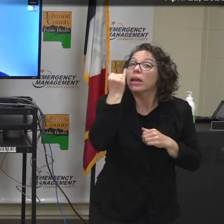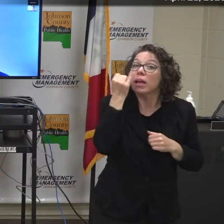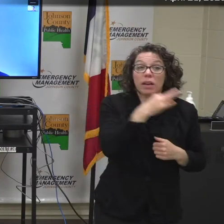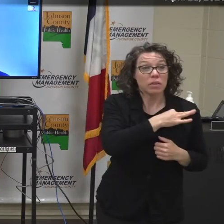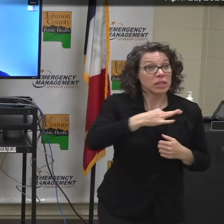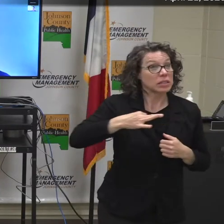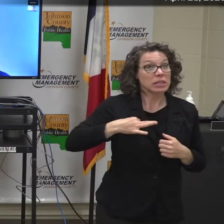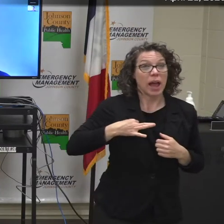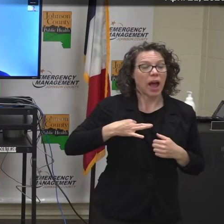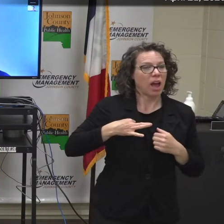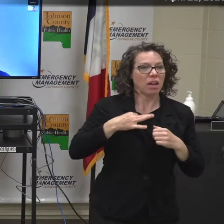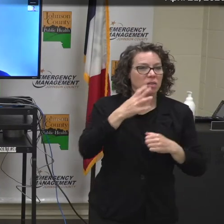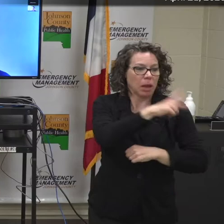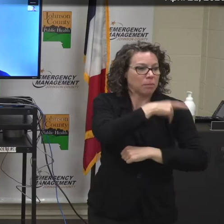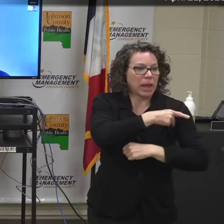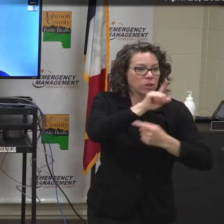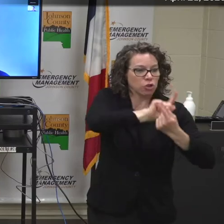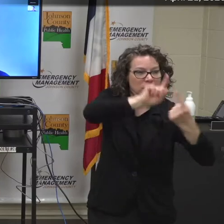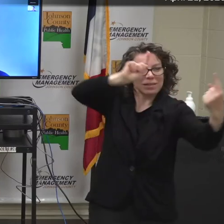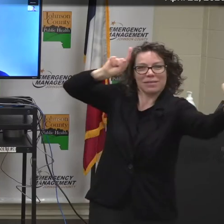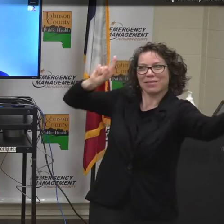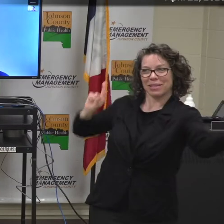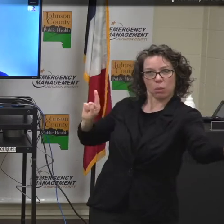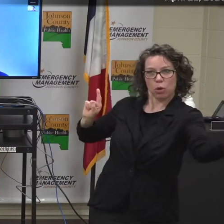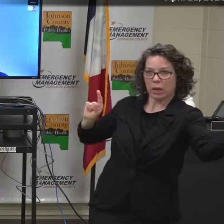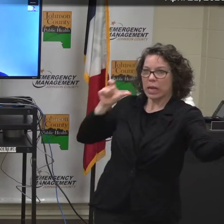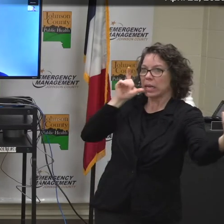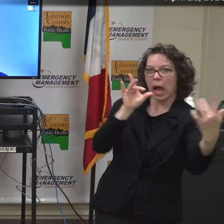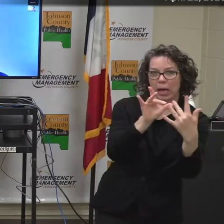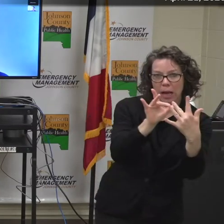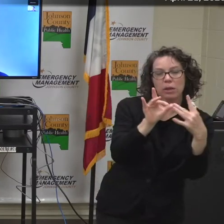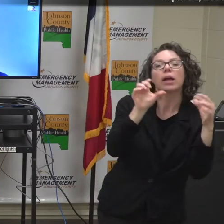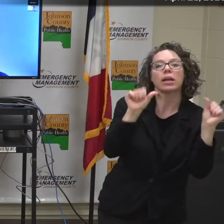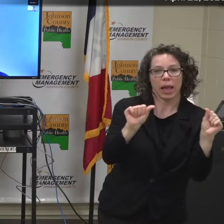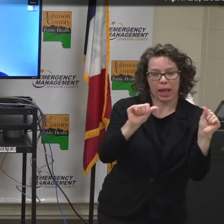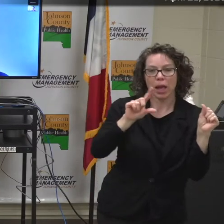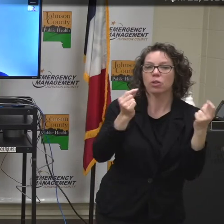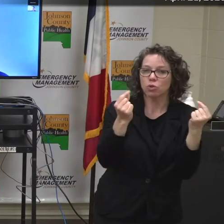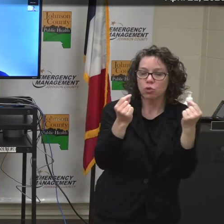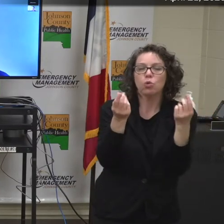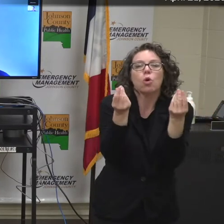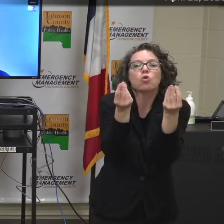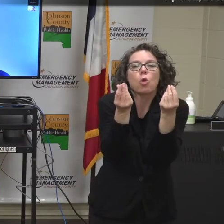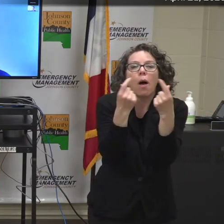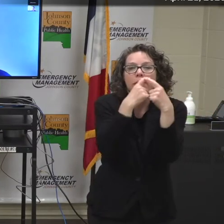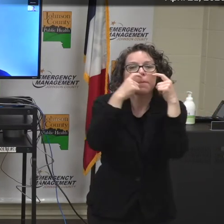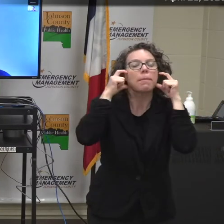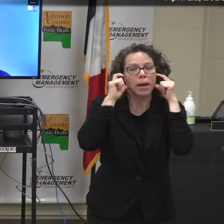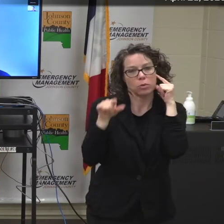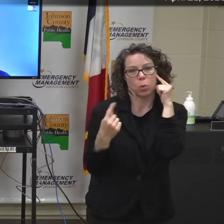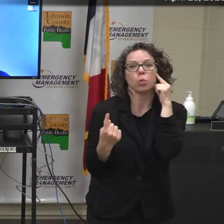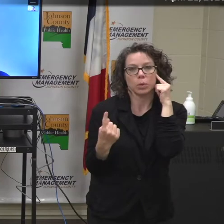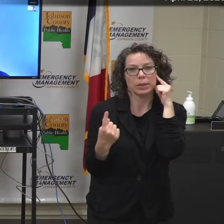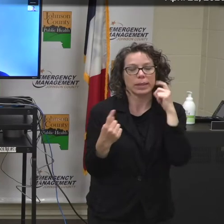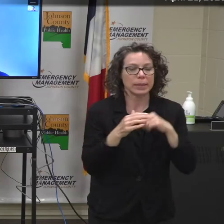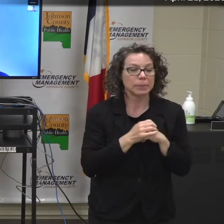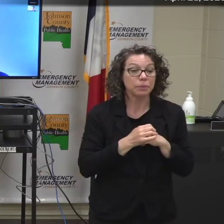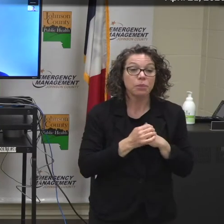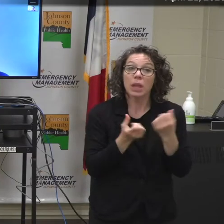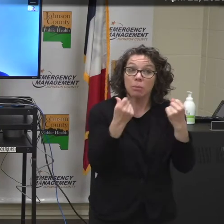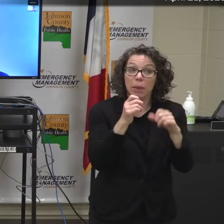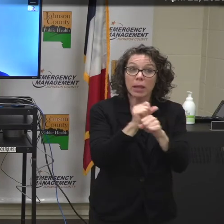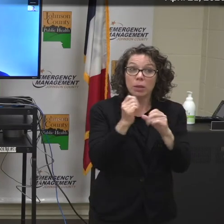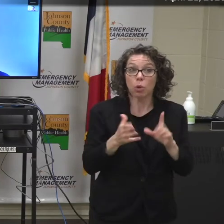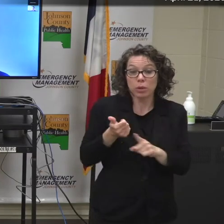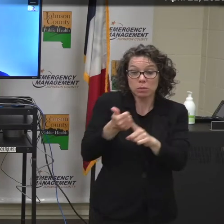patients during their day, we will allow them to be wearing cloth masks. Many of our employees have cloth masks